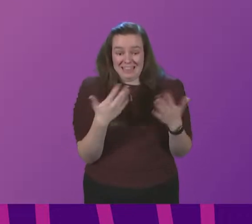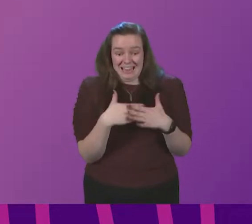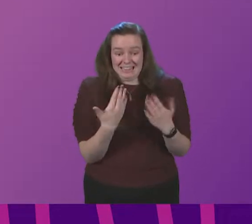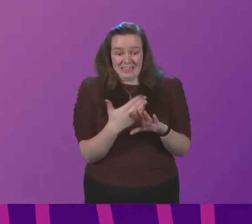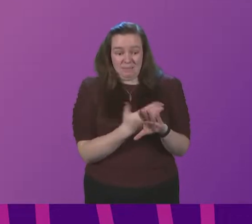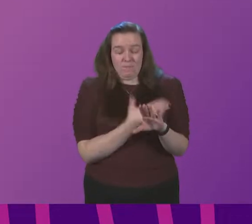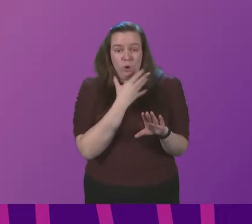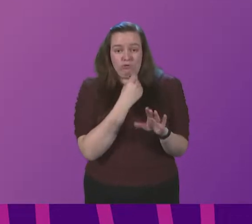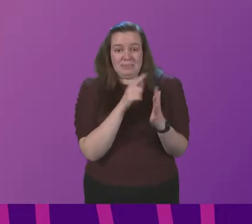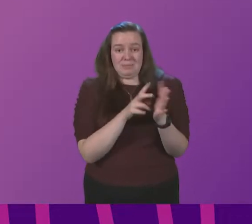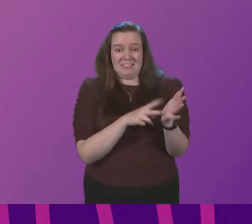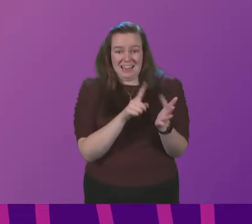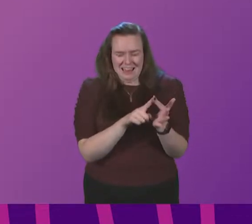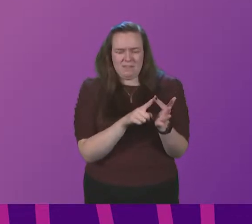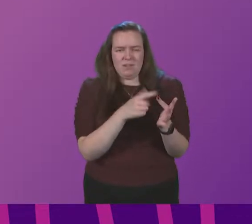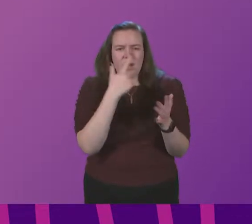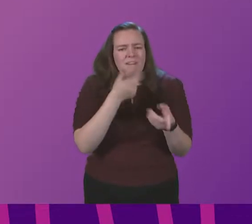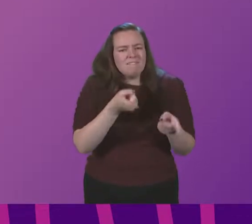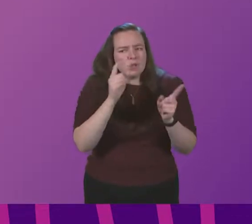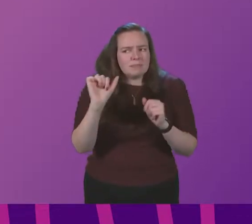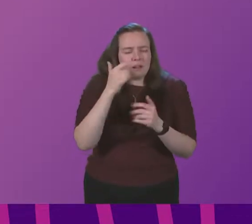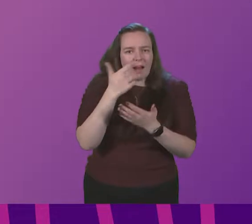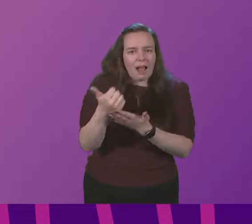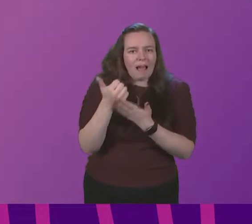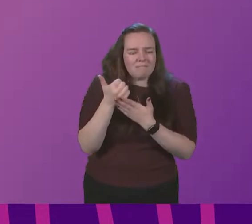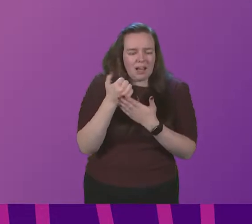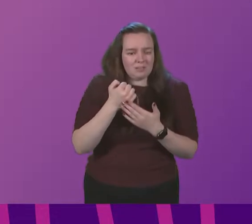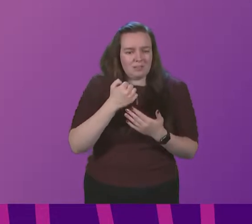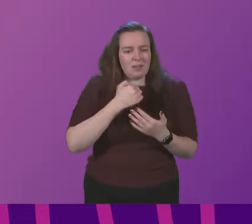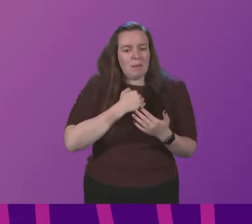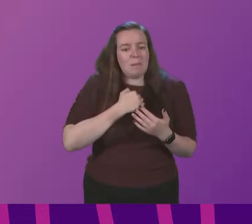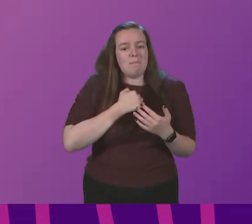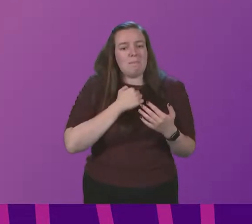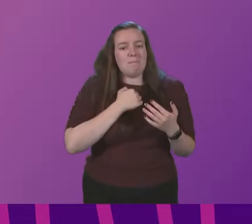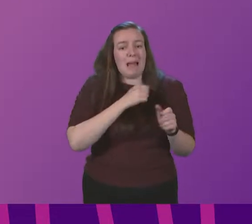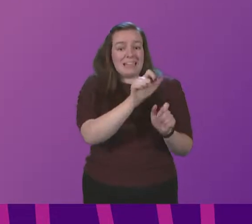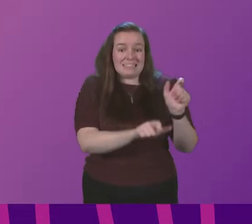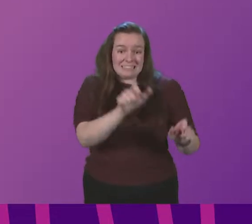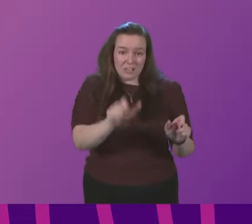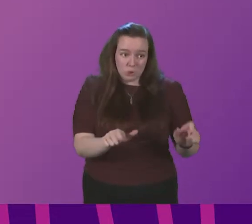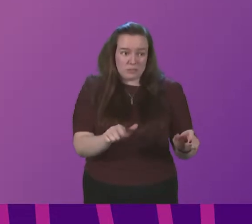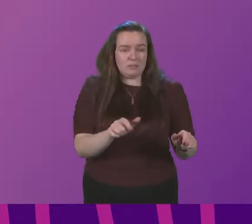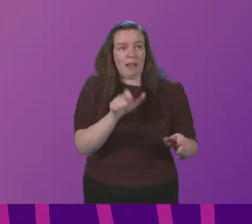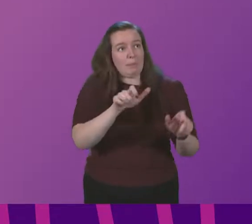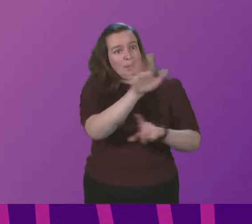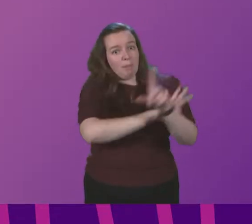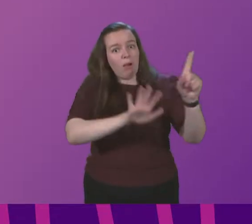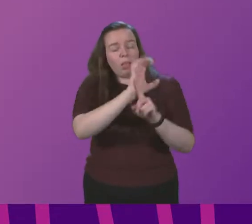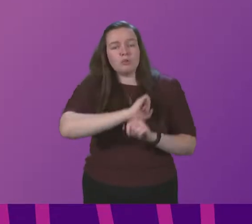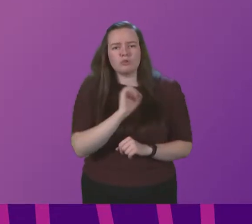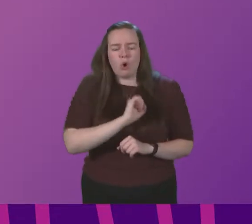Christmas Eve can the First Minister advise as to whether my cow and beef constituents and indeed people across Scotland